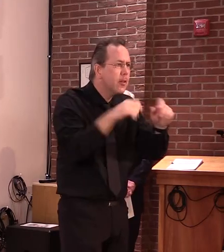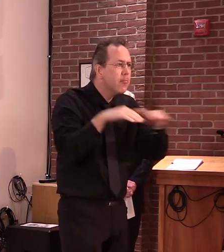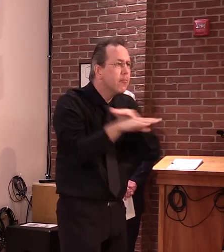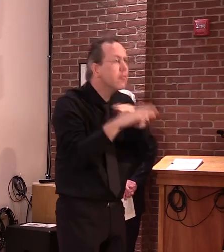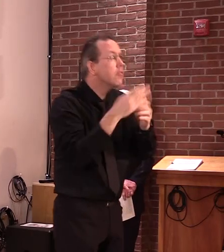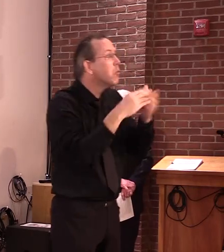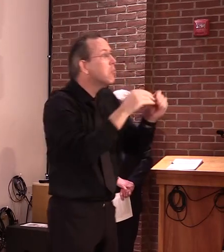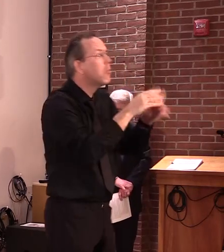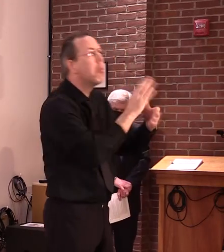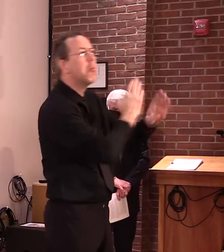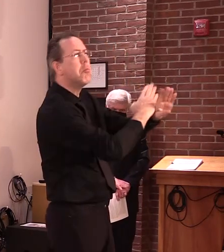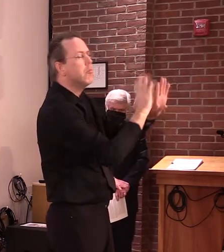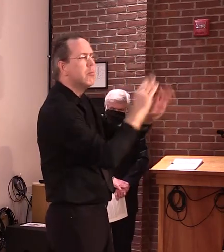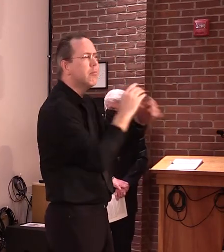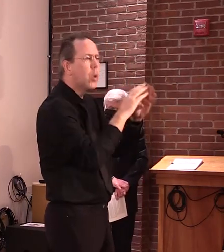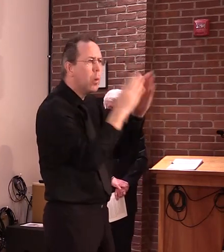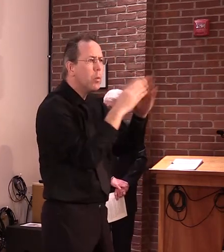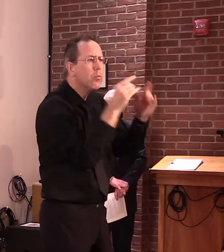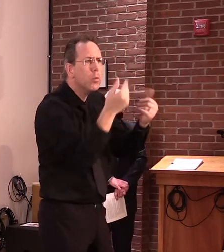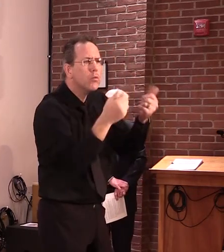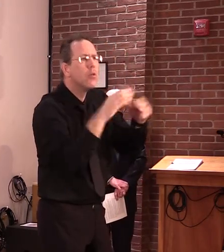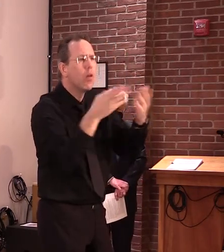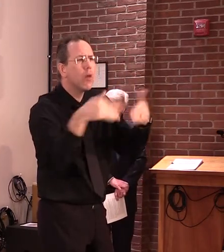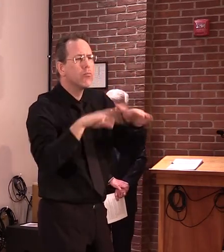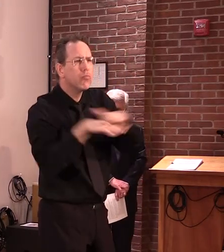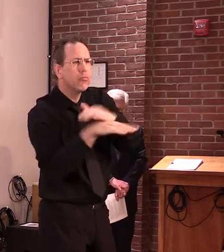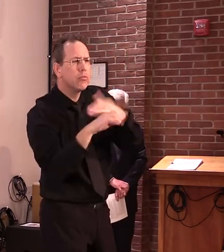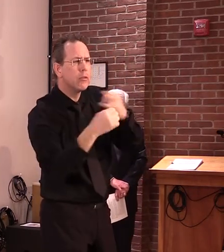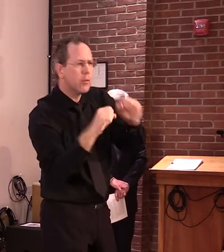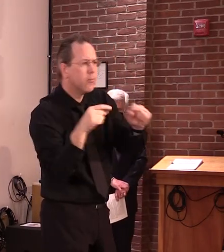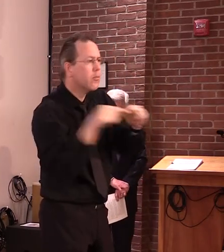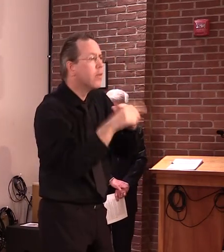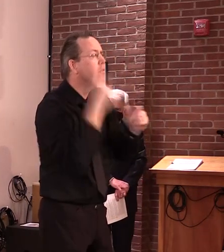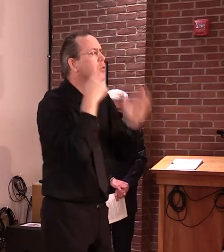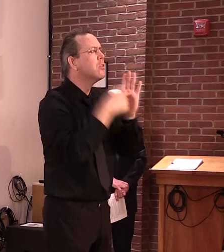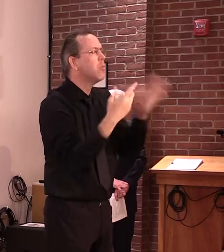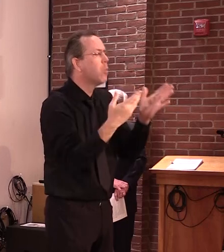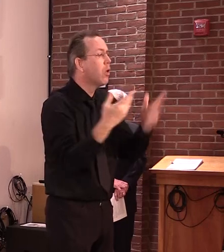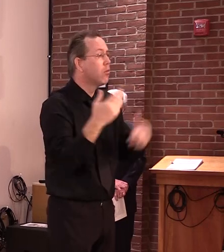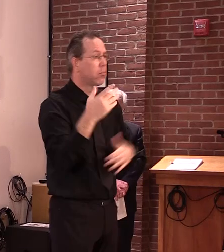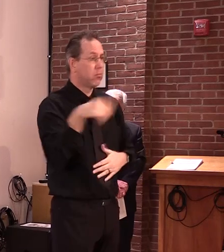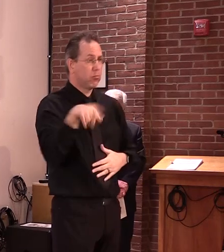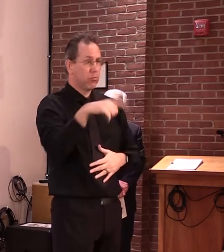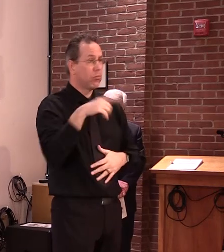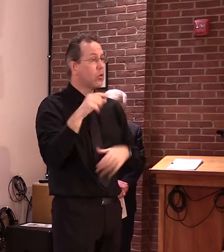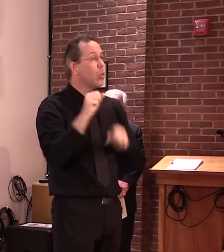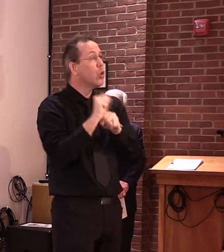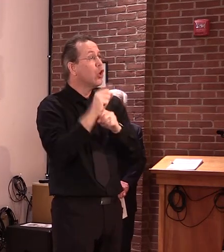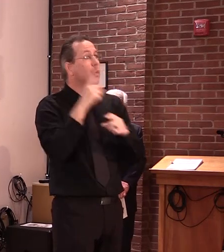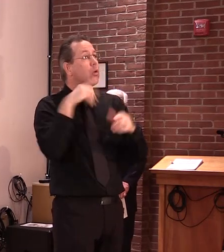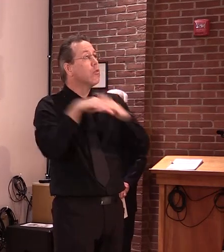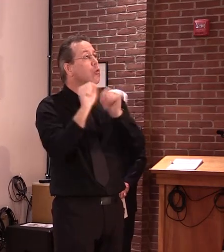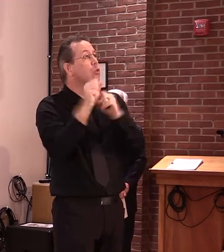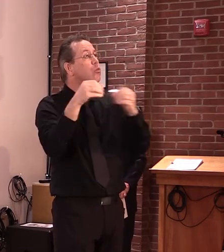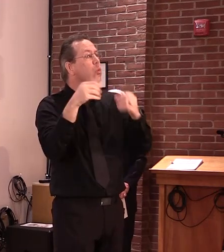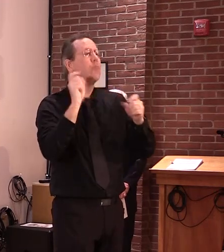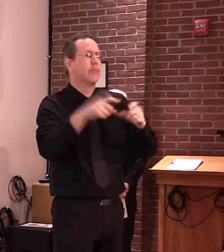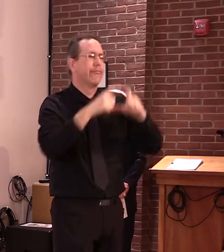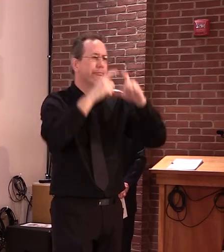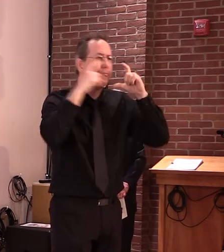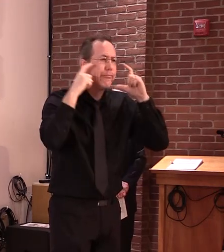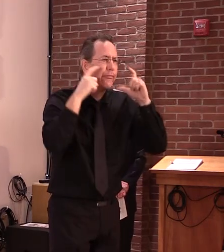thus far. So all employees will be required to wear a facial covering and everyone must maintain a minimum